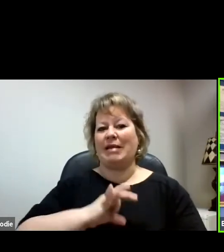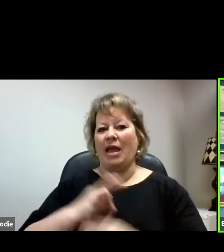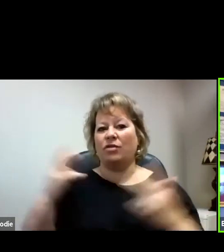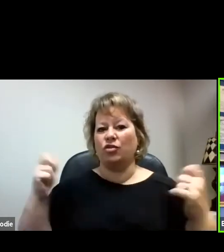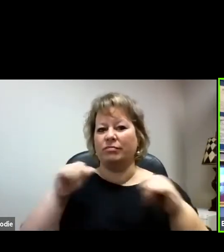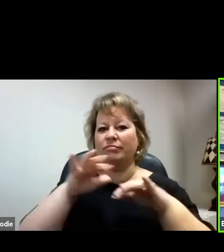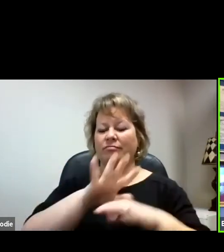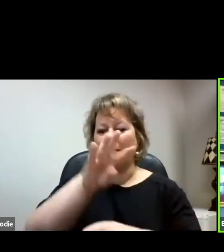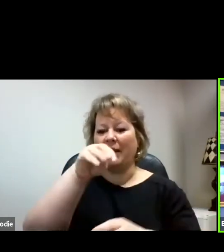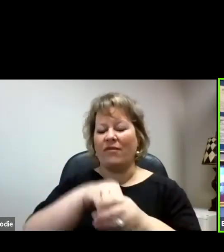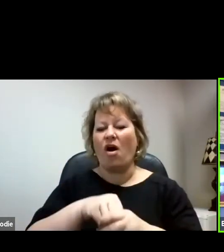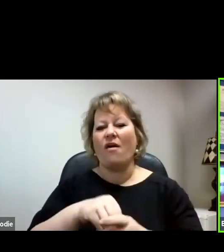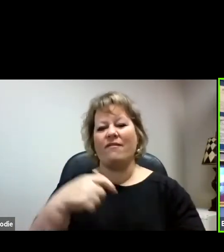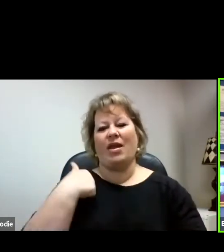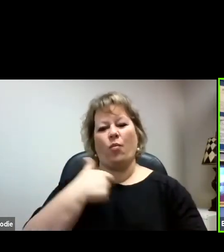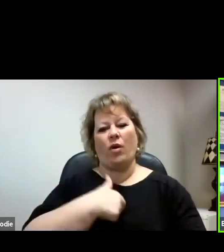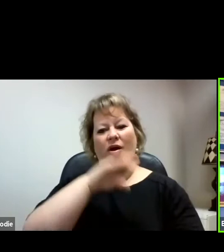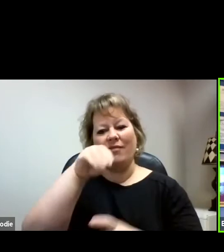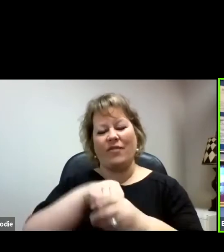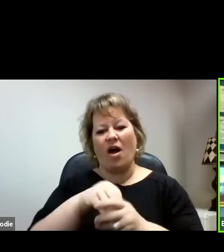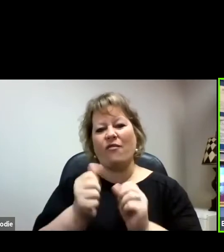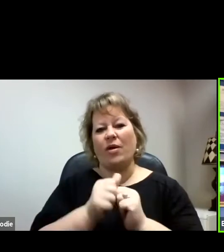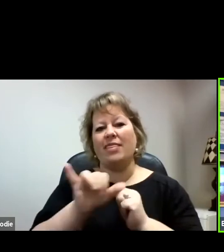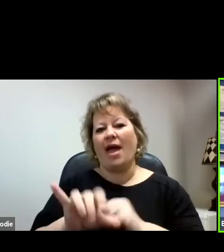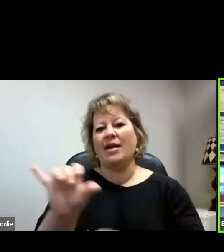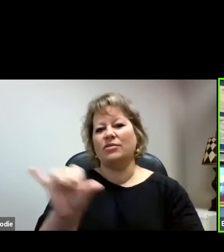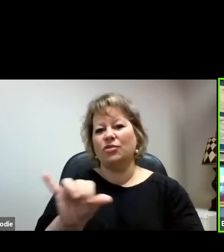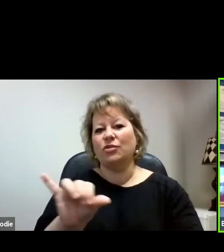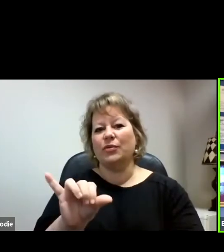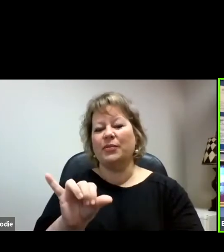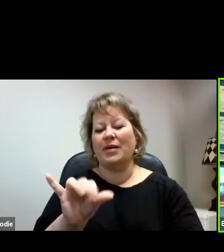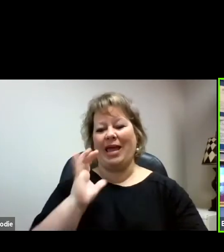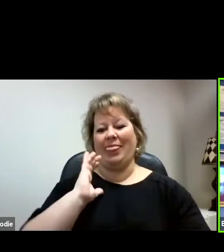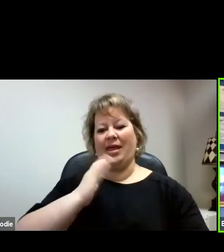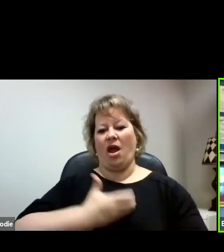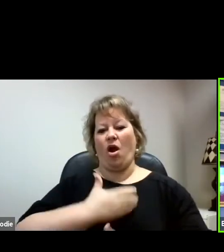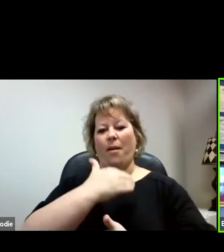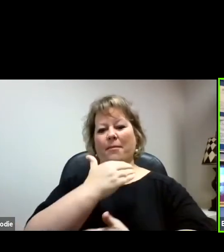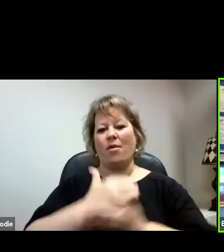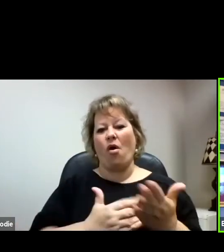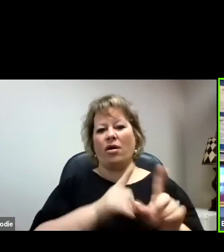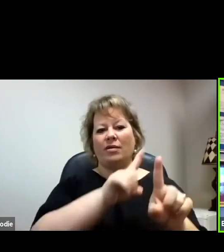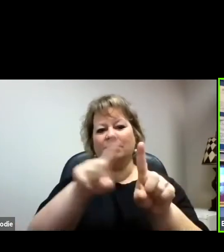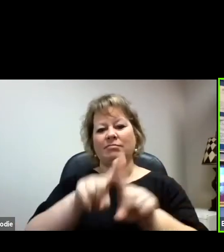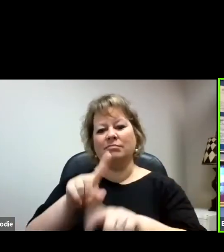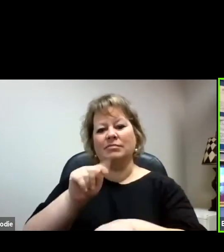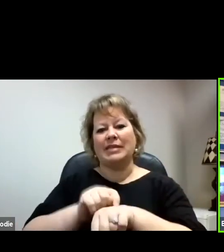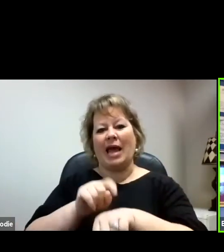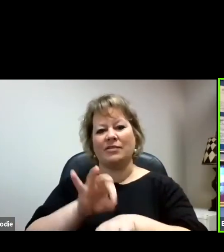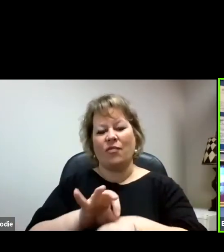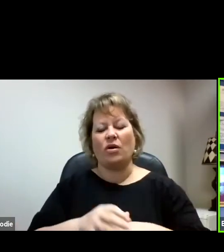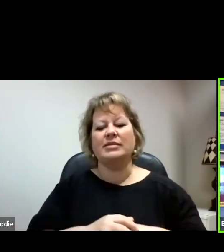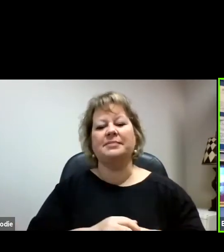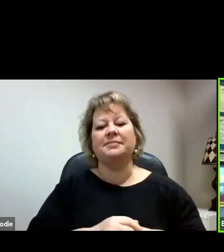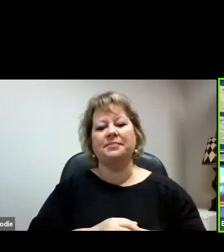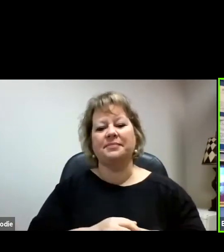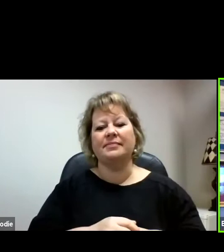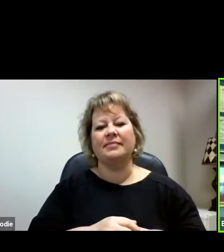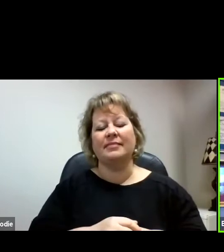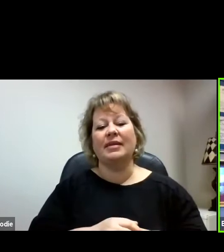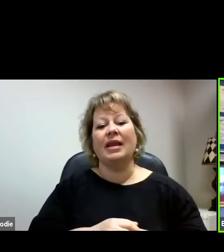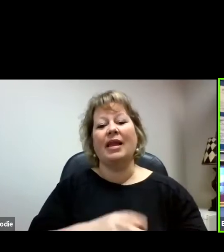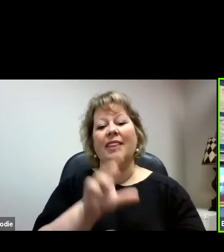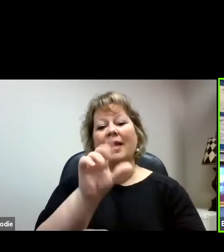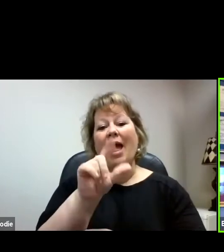and we're included and have been asked many times and are part of various task forces. The Alabama Workforce